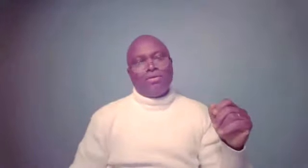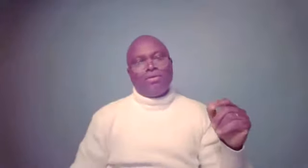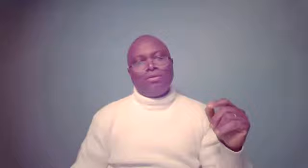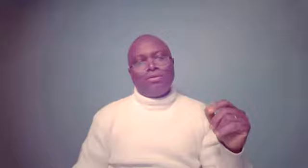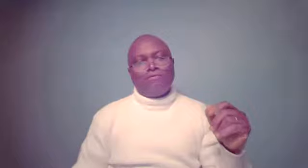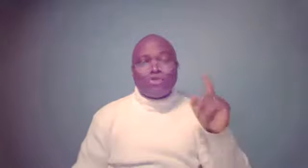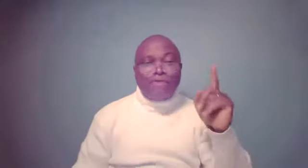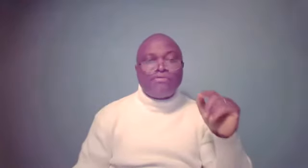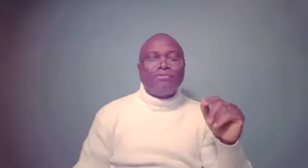for survival.